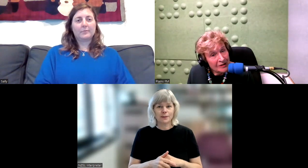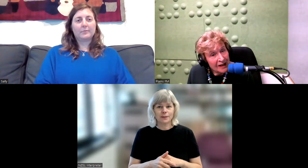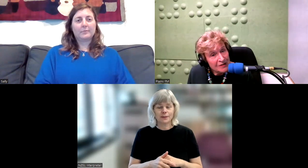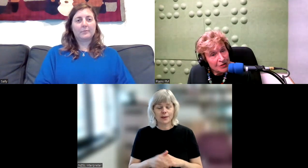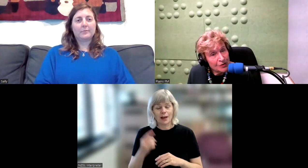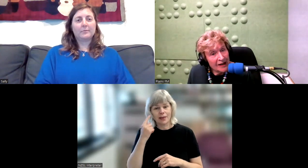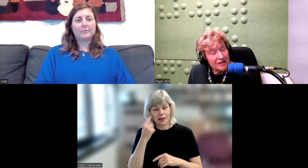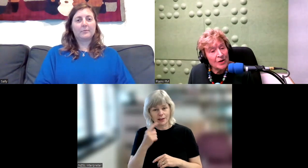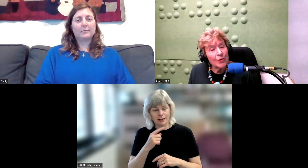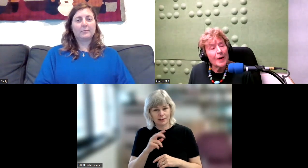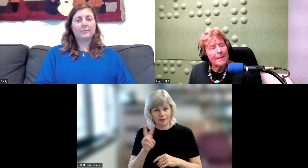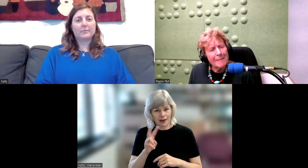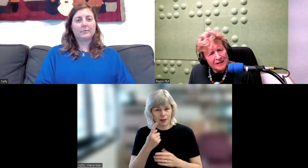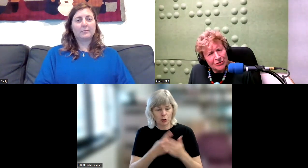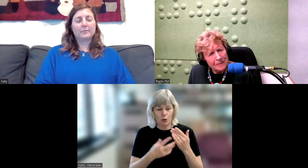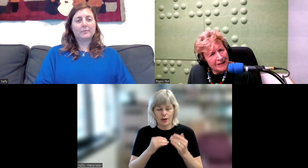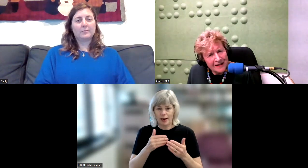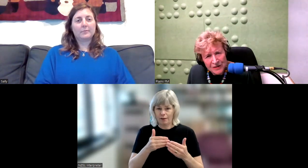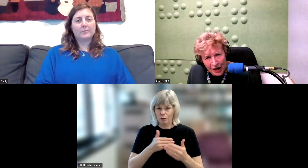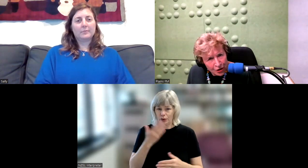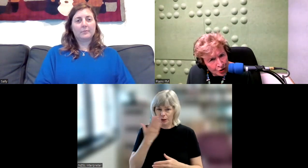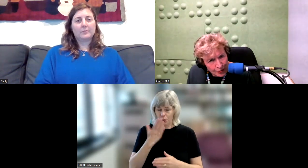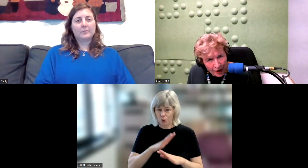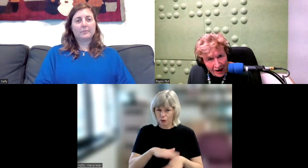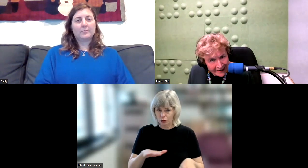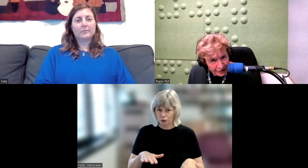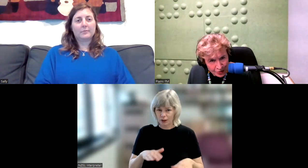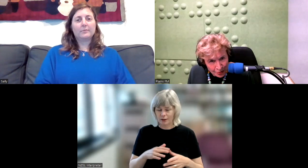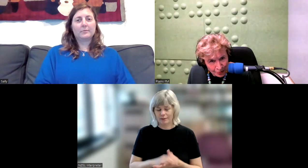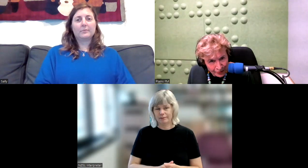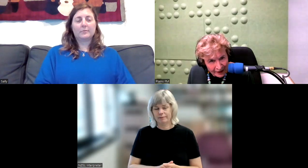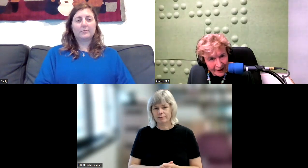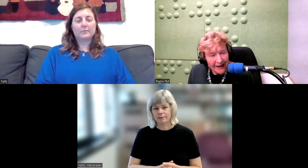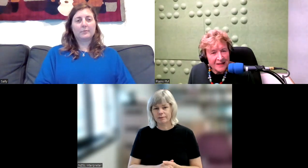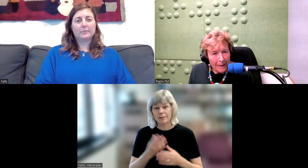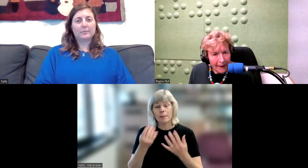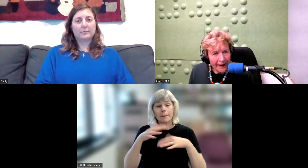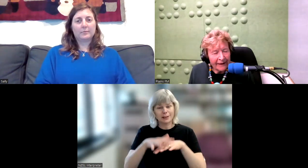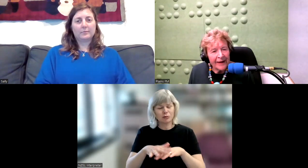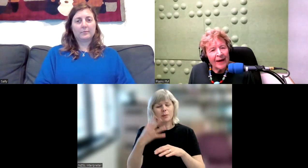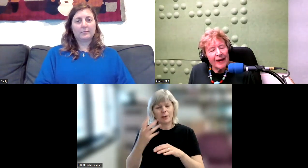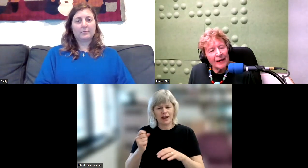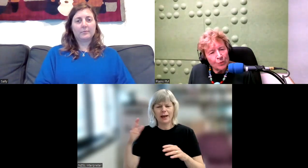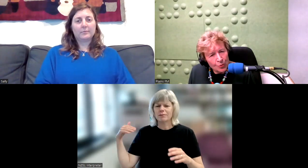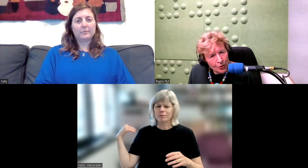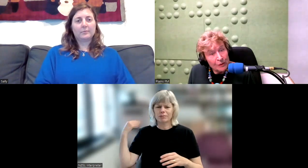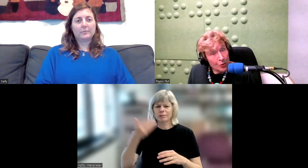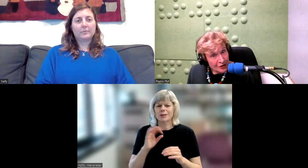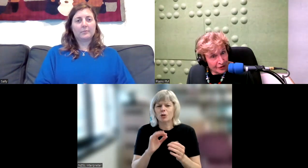at the school now. So mainstreaming isn't a new idea at all. It's come back. It works for